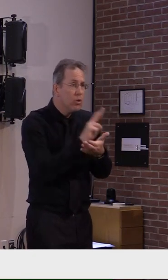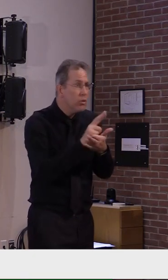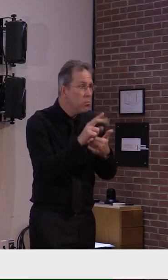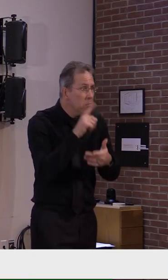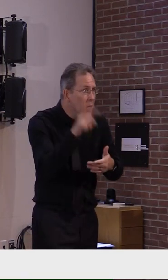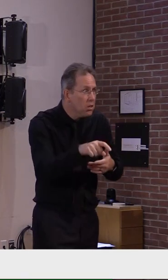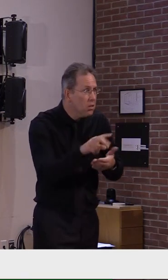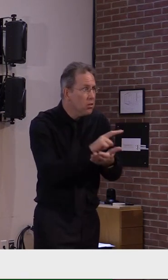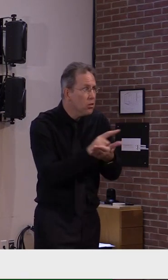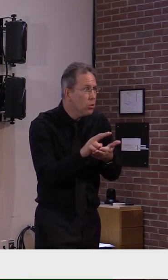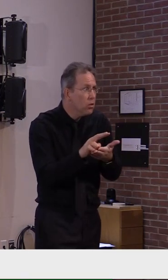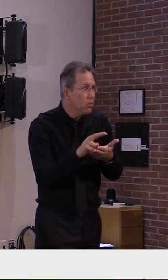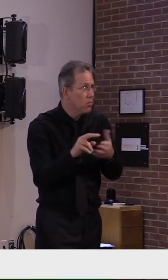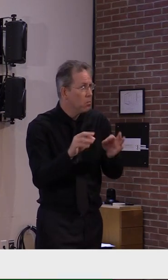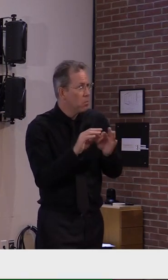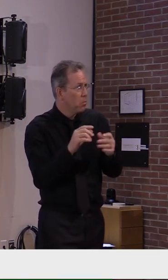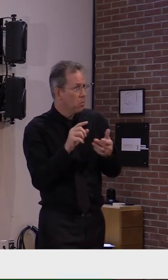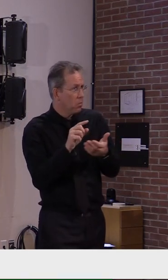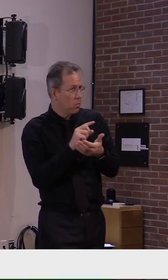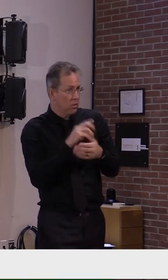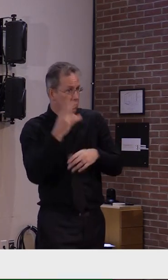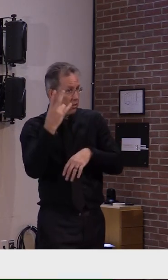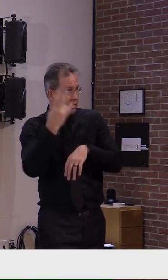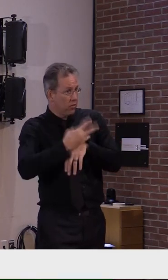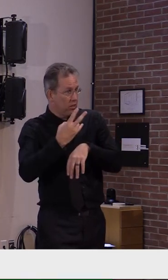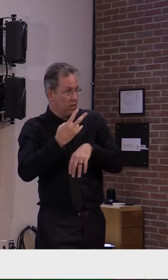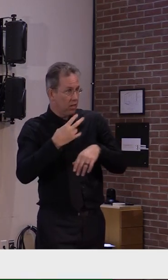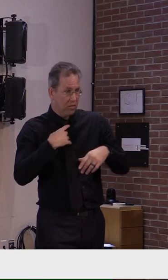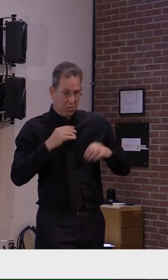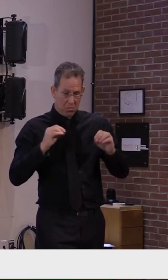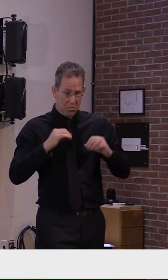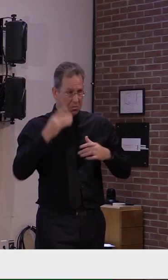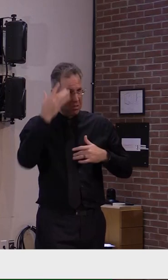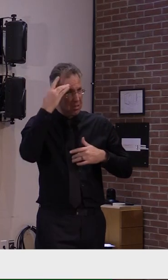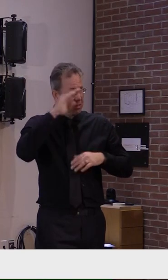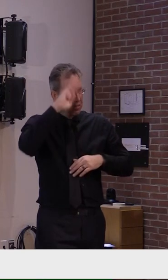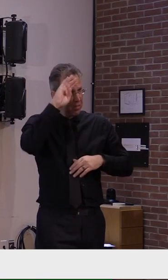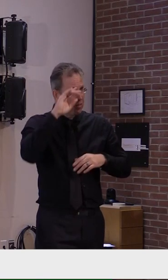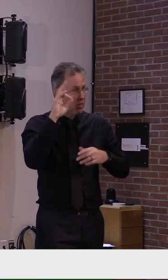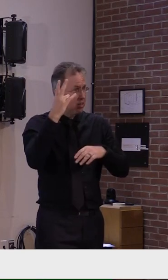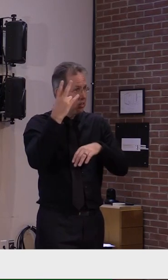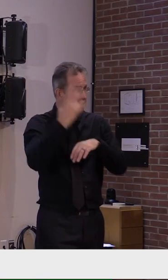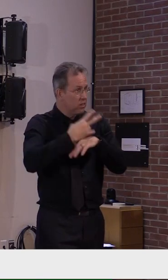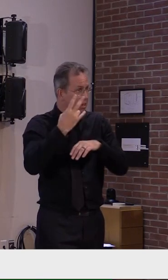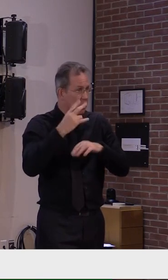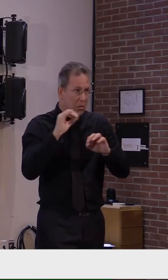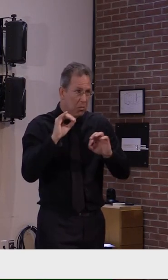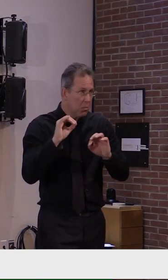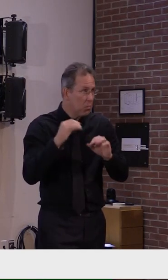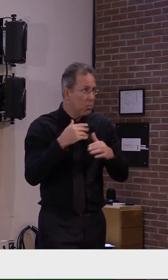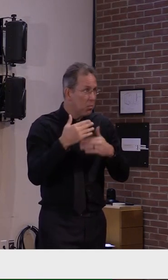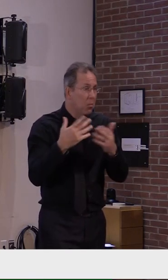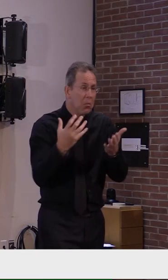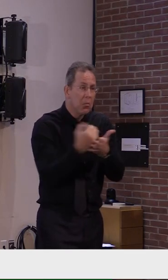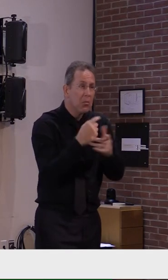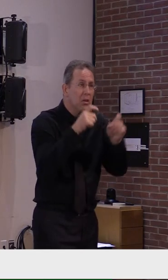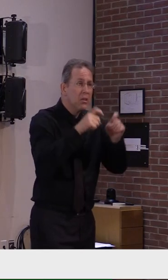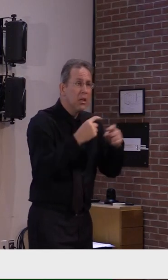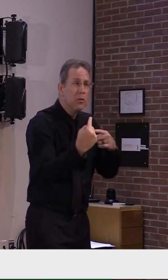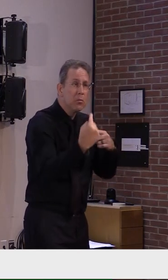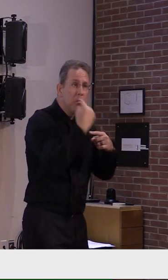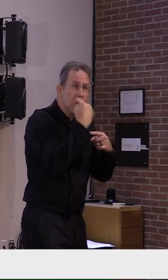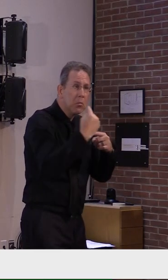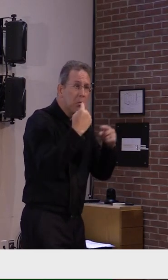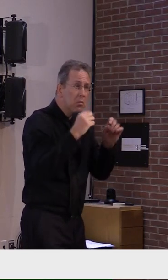days, has no symptoms, feels fine, they should get a test on that day. And then if the test result comes back negative, they're out of quarantine.